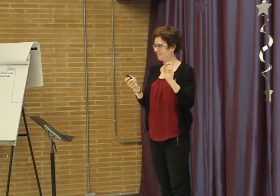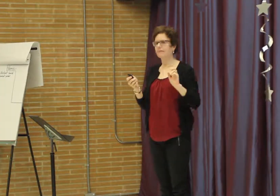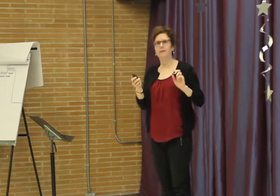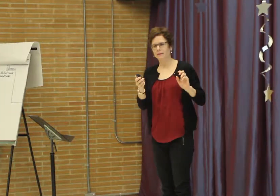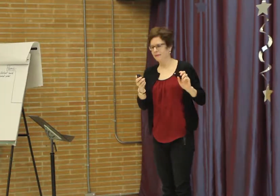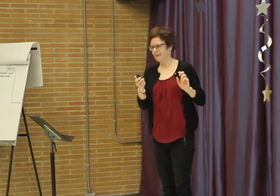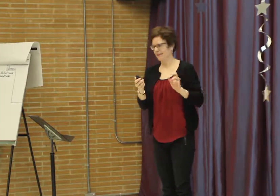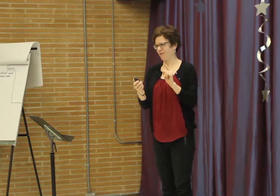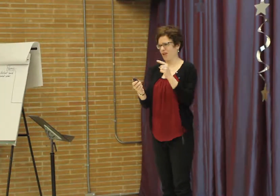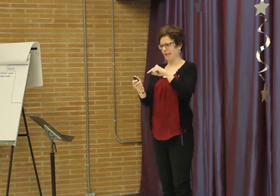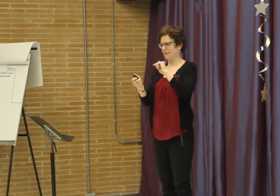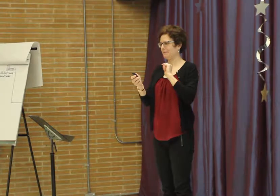Okay, let's get started.